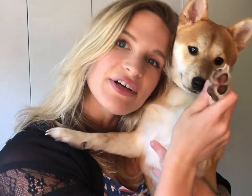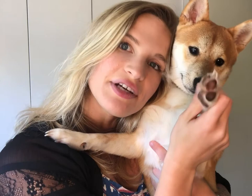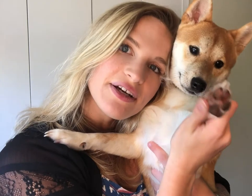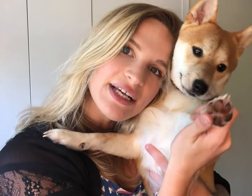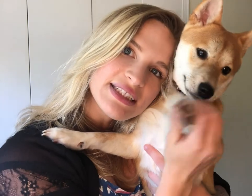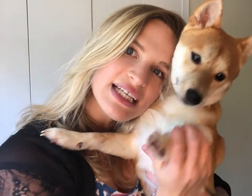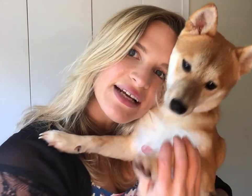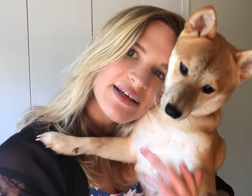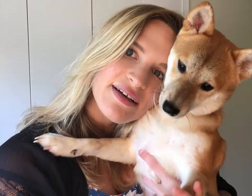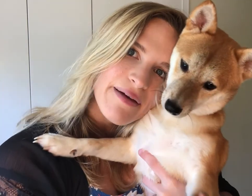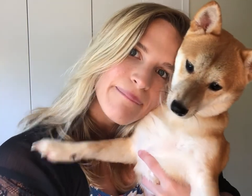very good at signing.